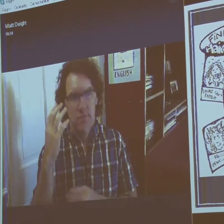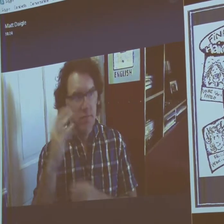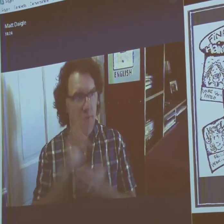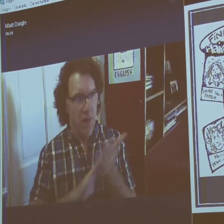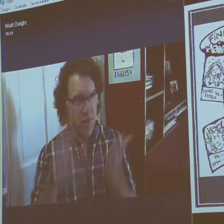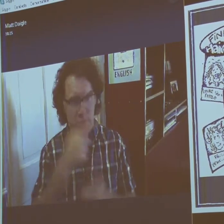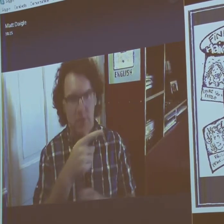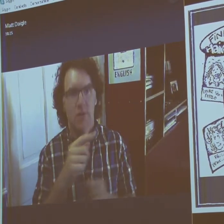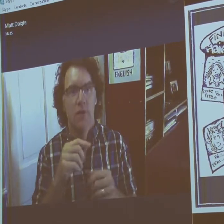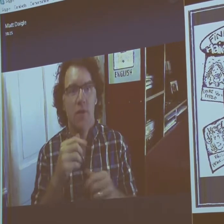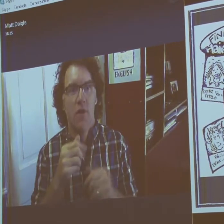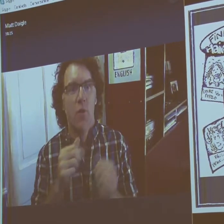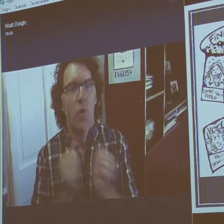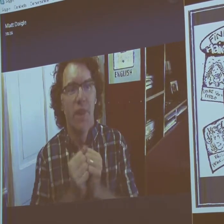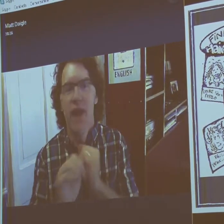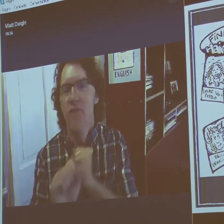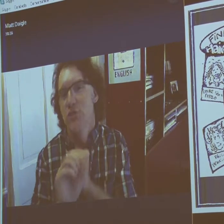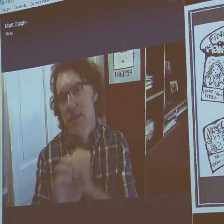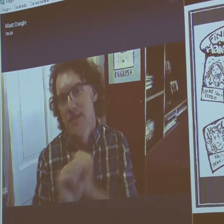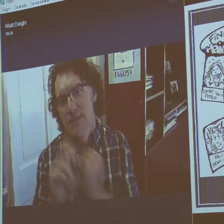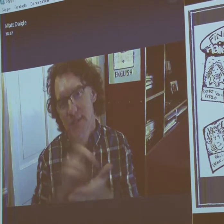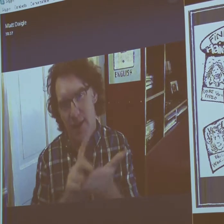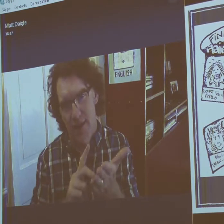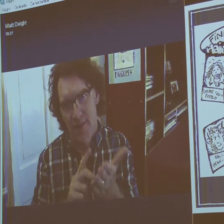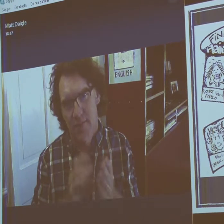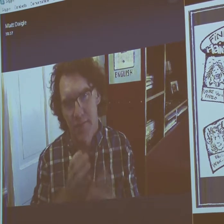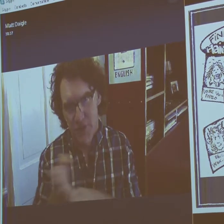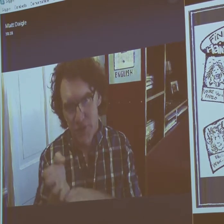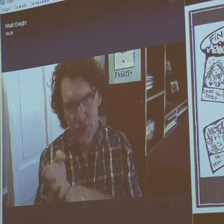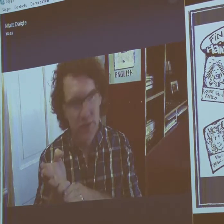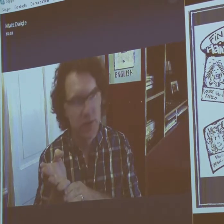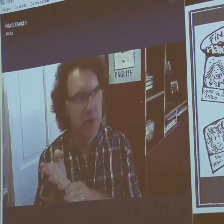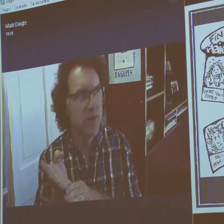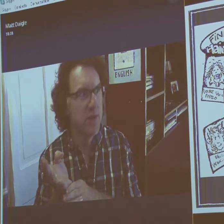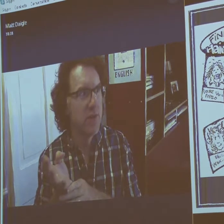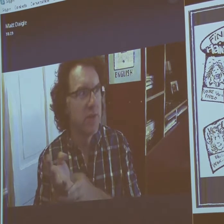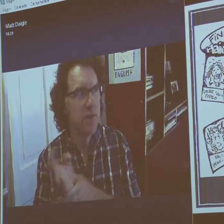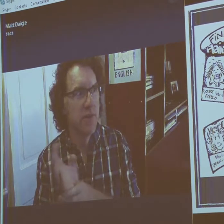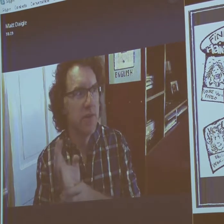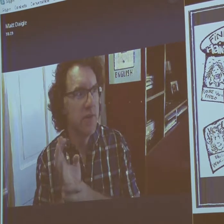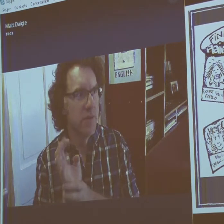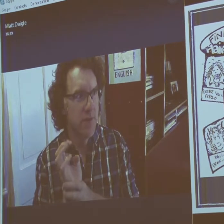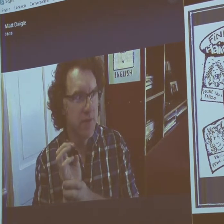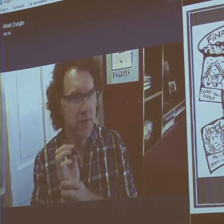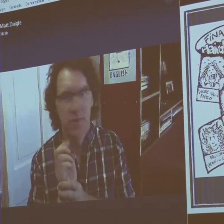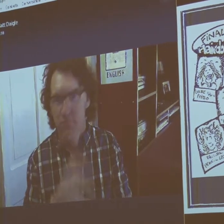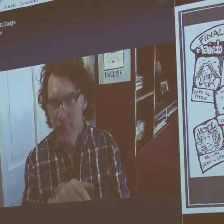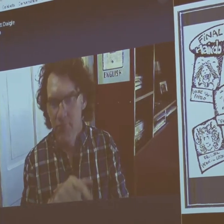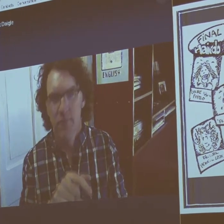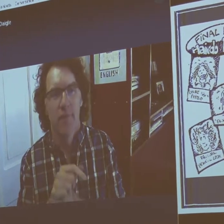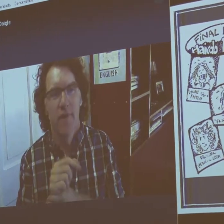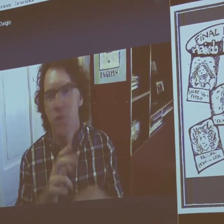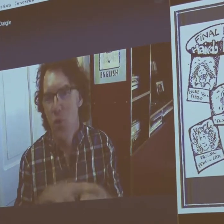That's where I graduated from in advertising design. That was my major.